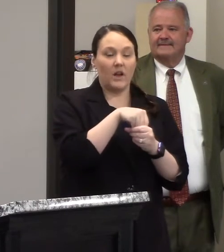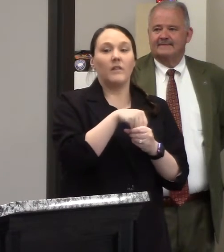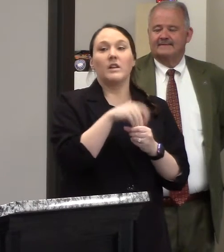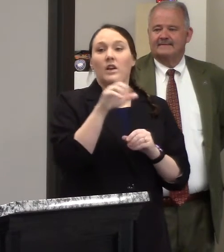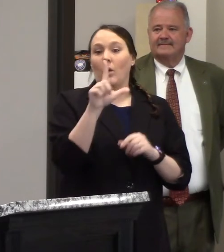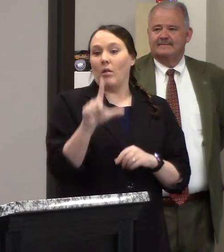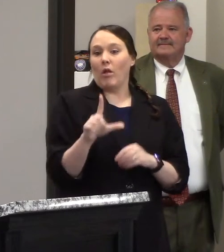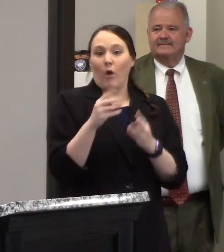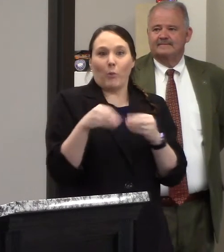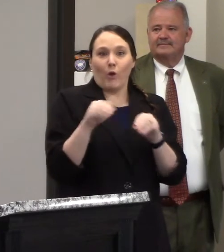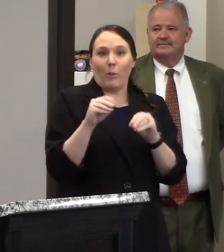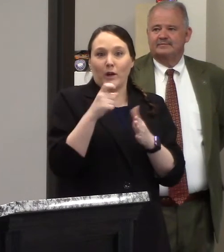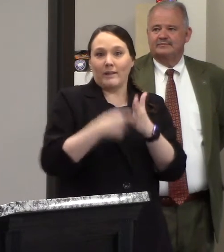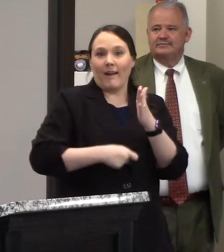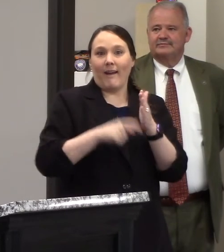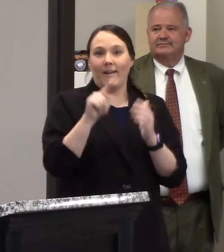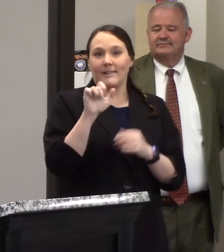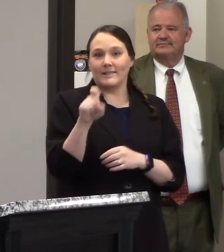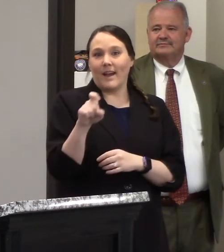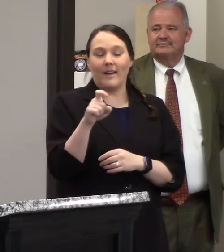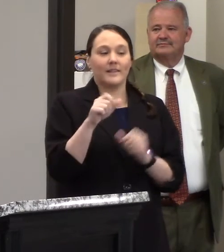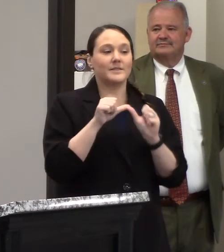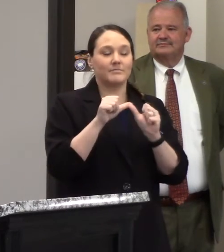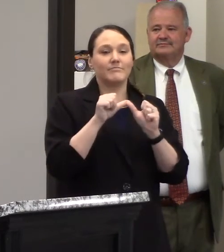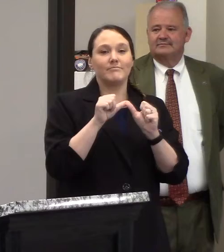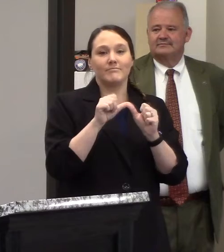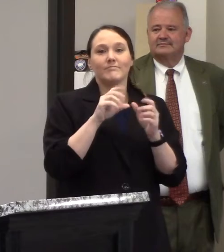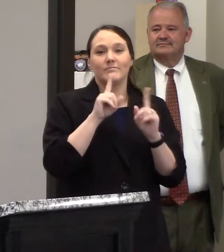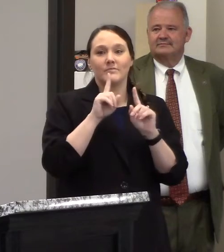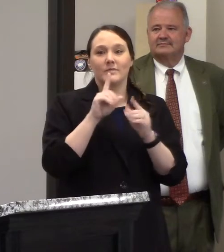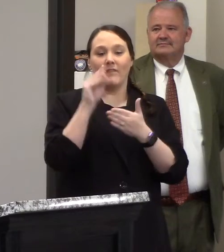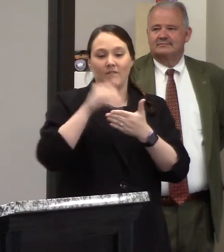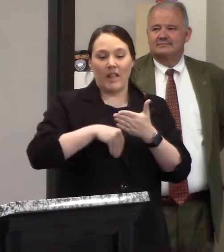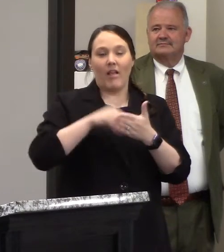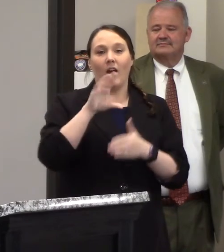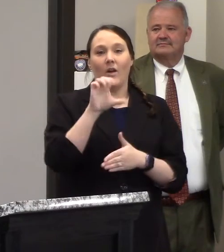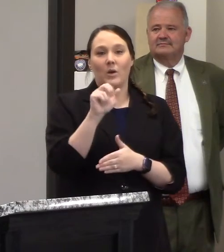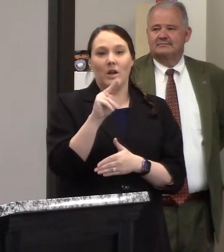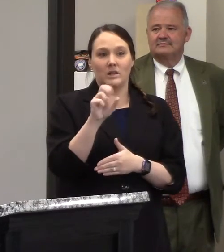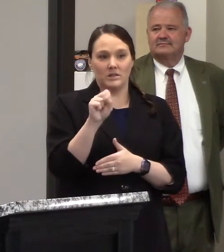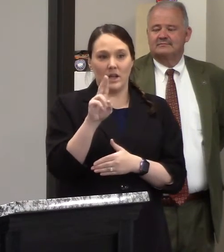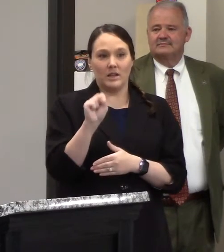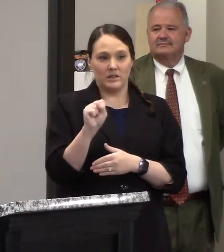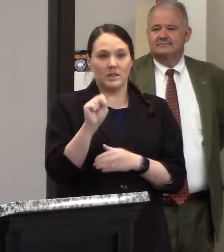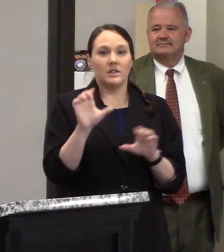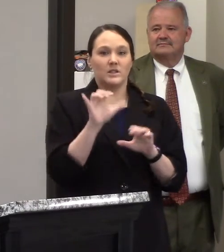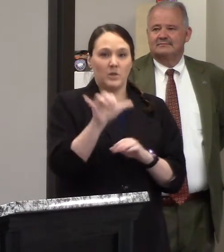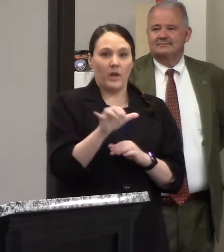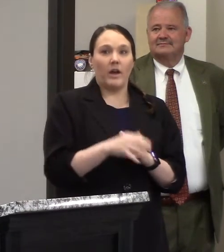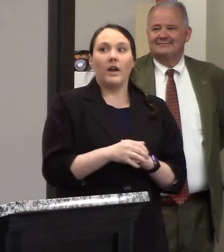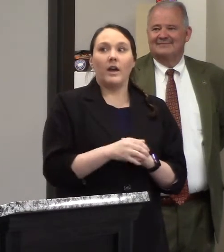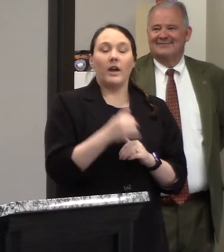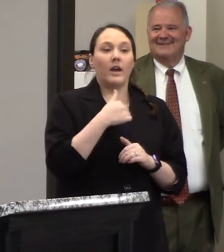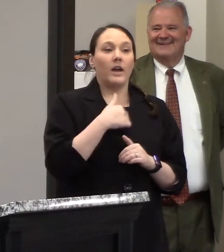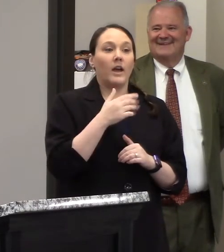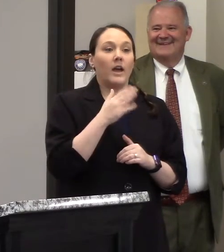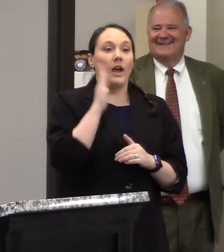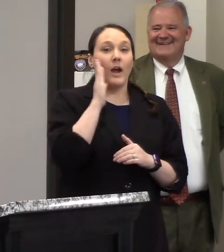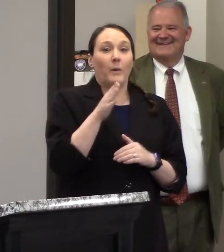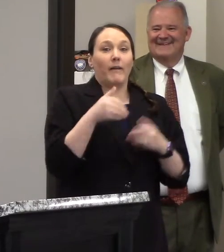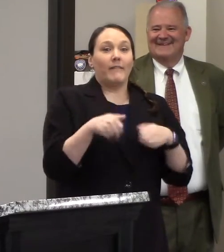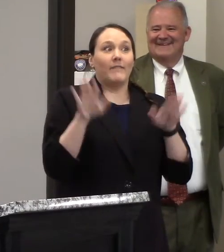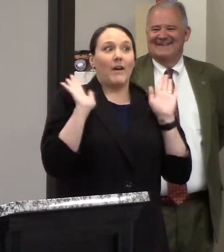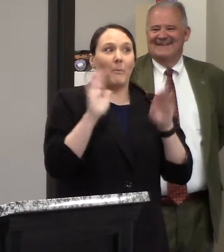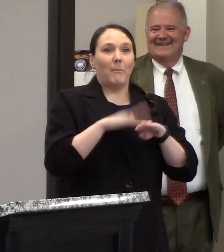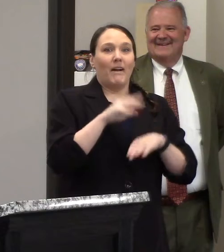property tax rates go ahead and continue to uh to fill out those census forms let's get those done i won't give up on my